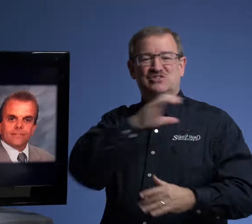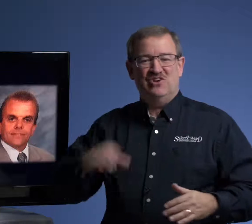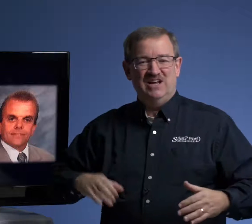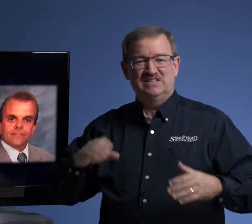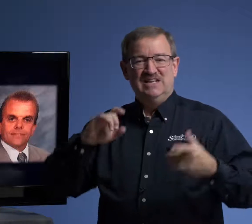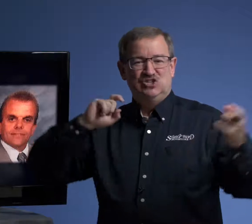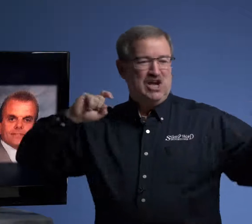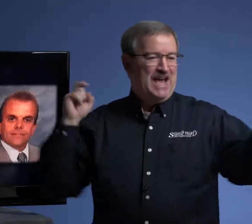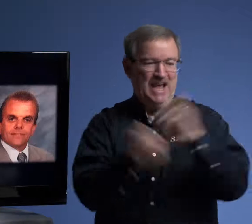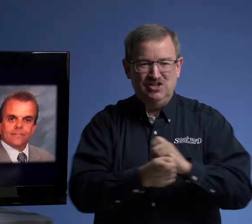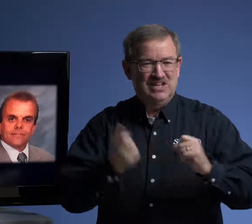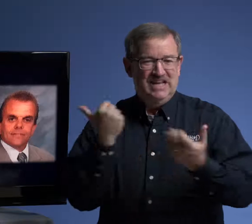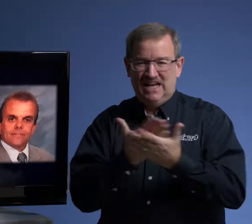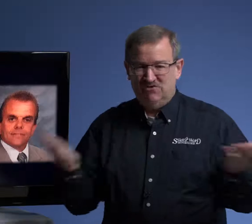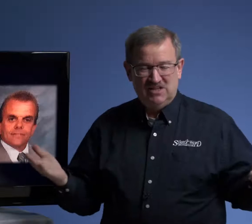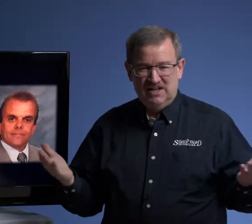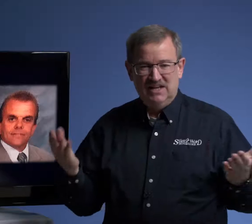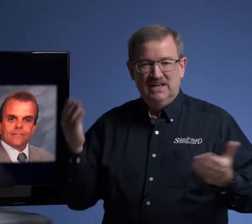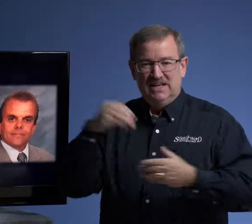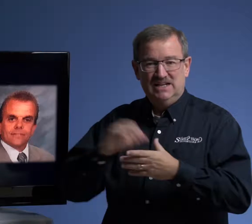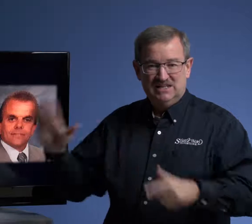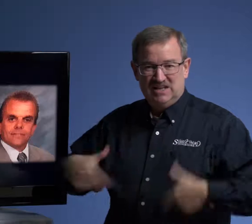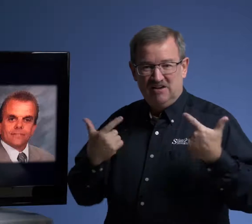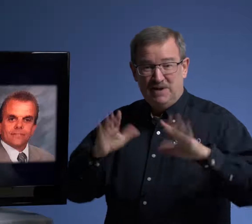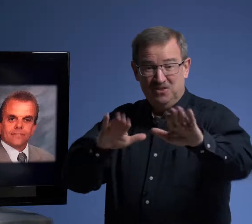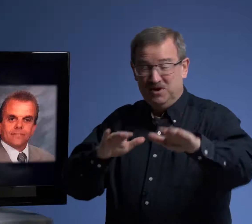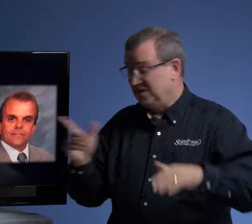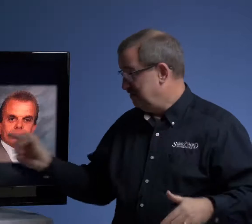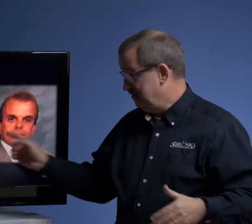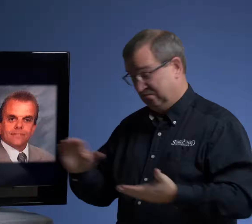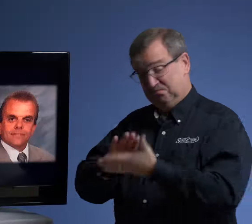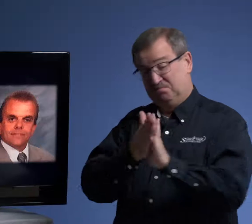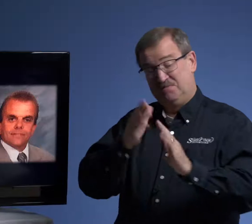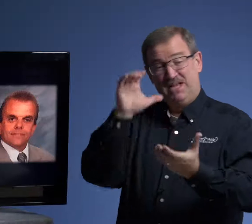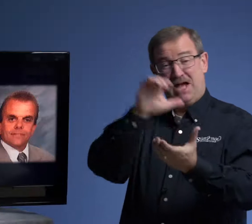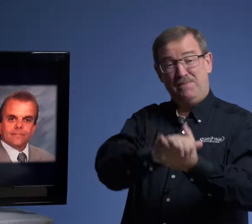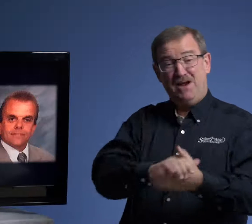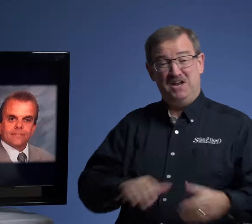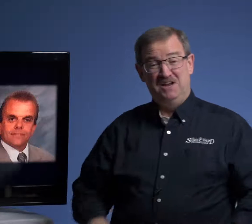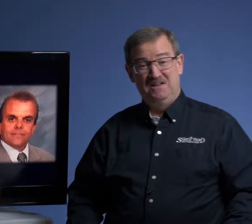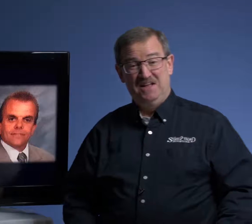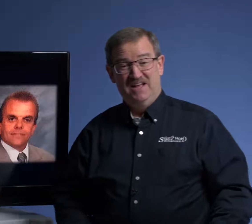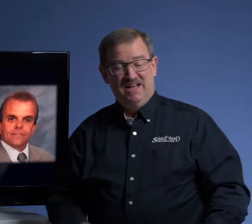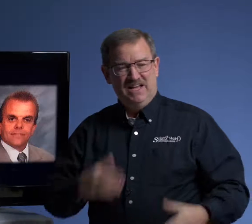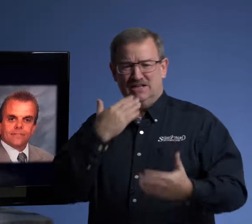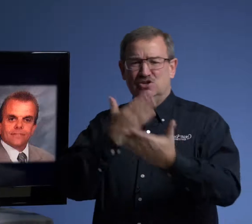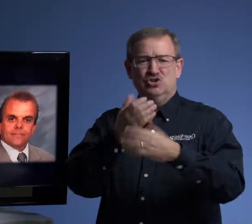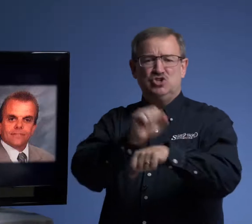Christ changed everything in his life. By the way, he got married. He has a good